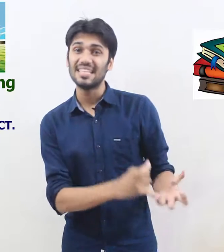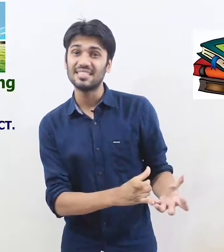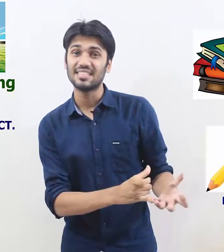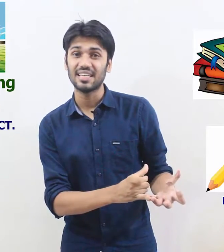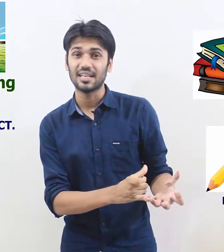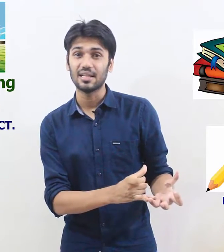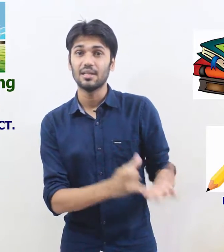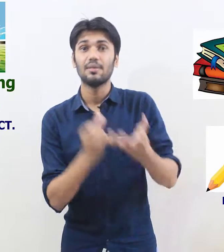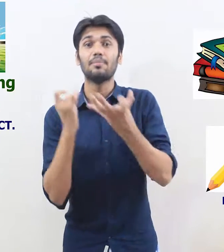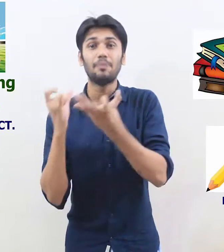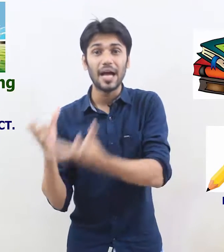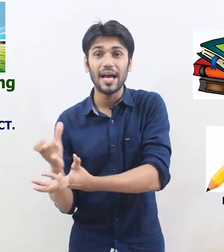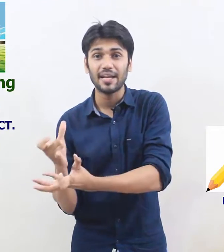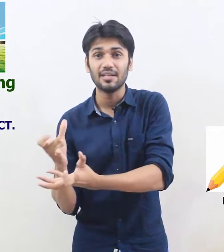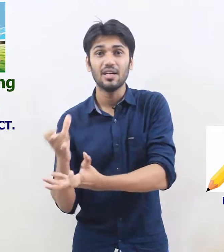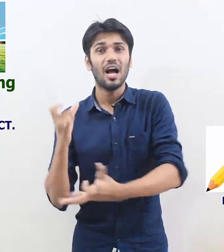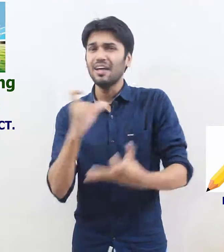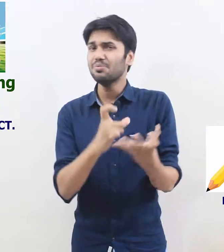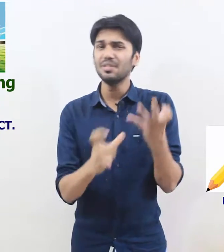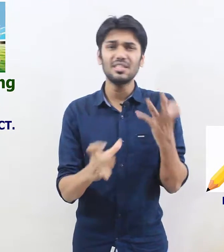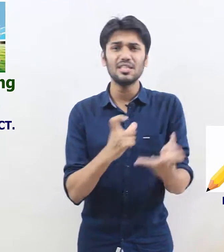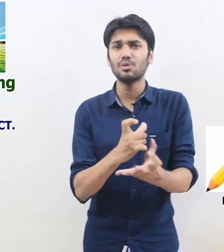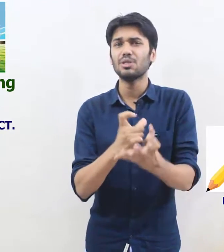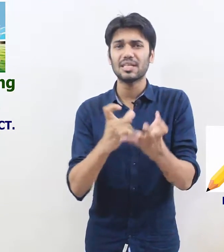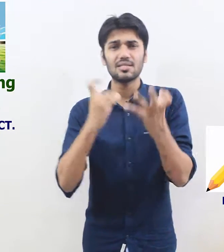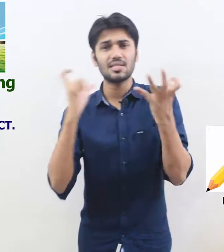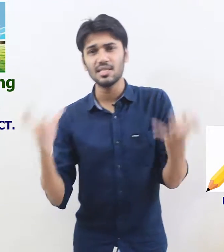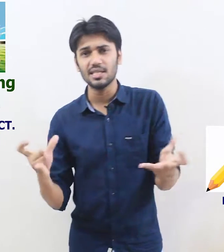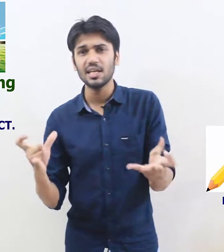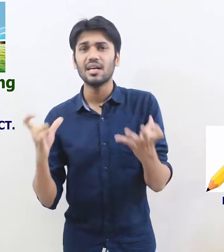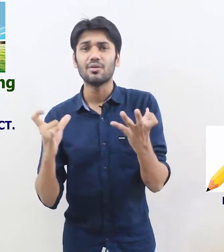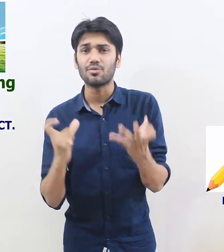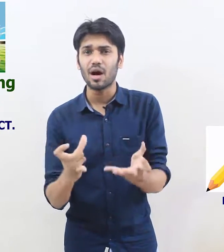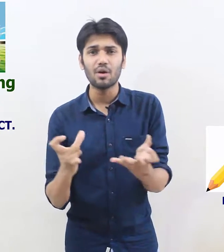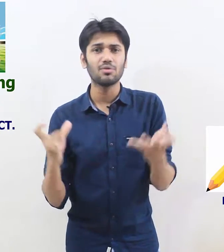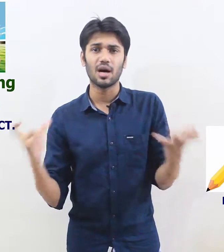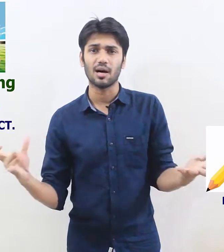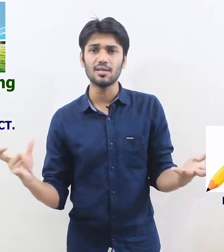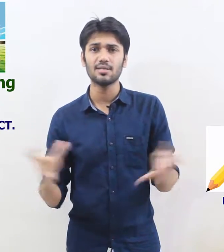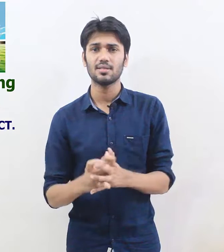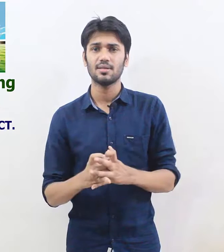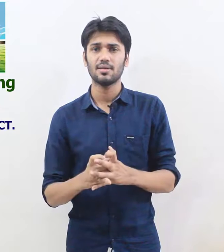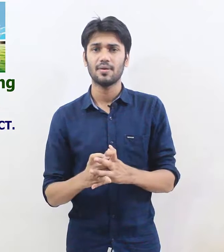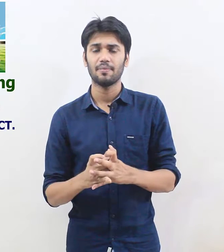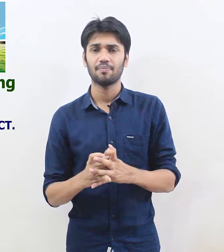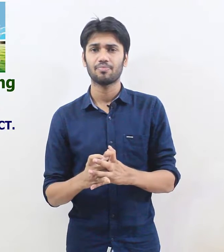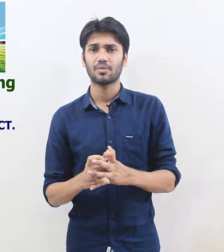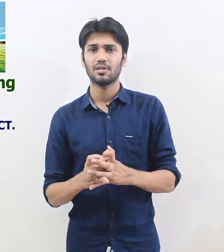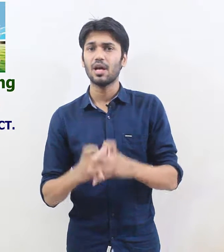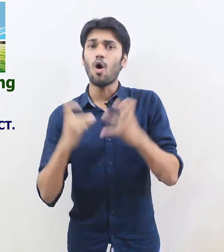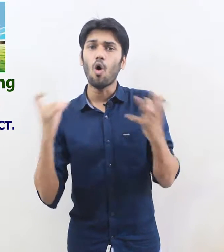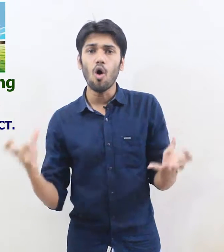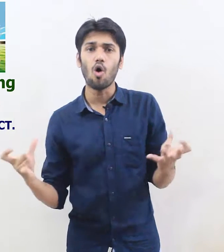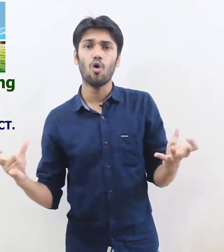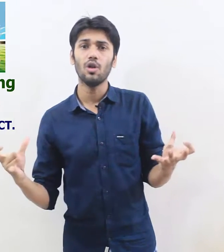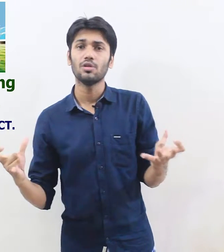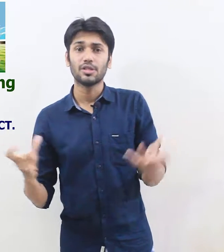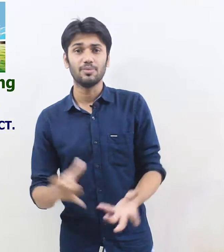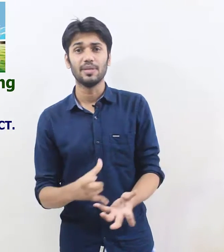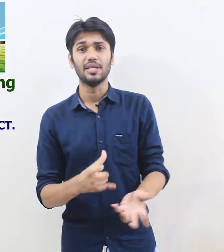pencil pencil pen everything we can see around us the word could